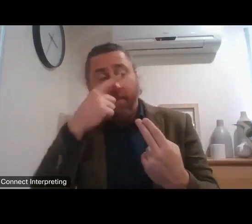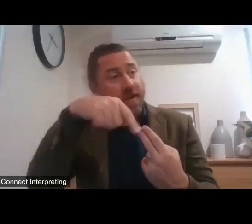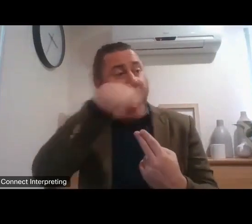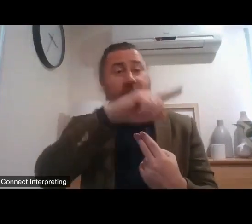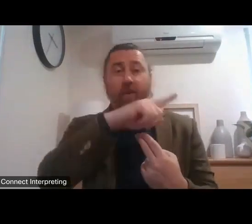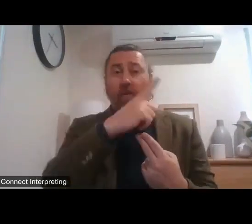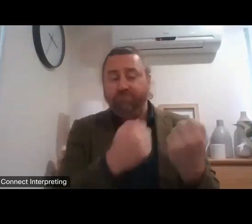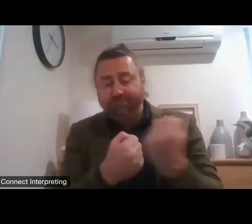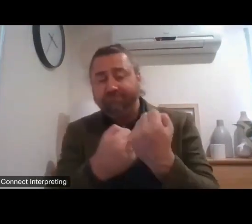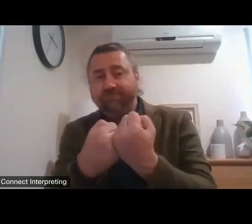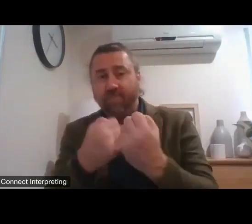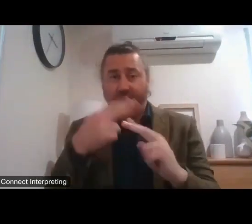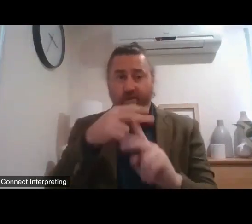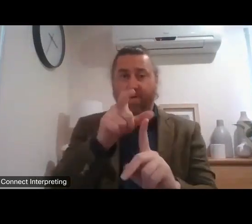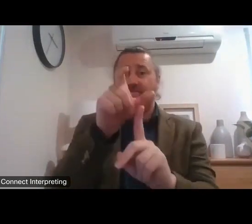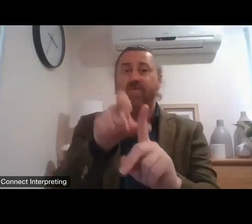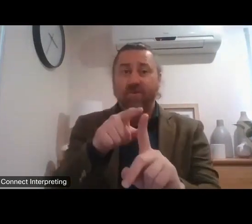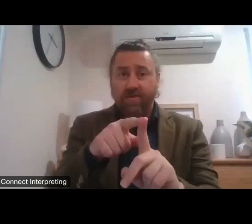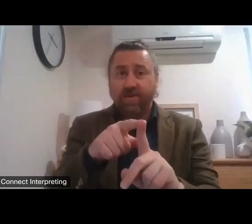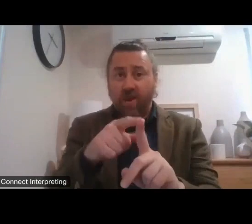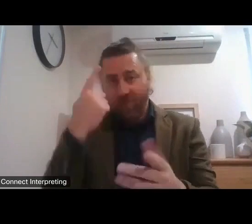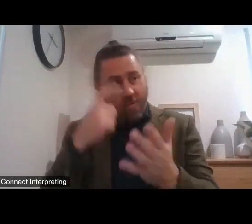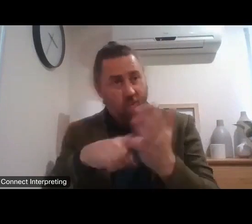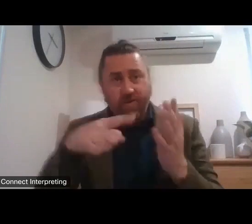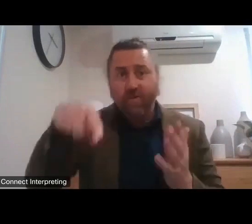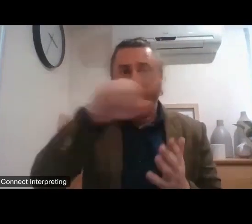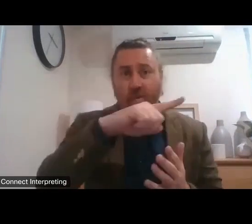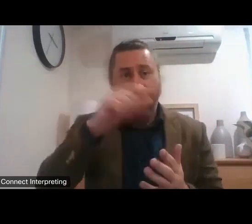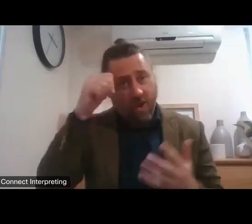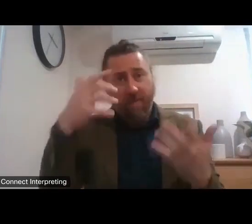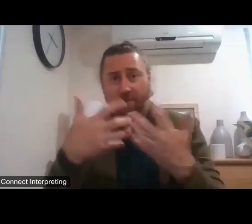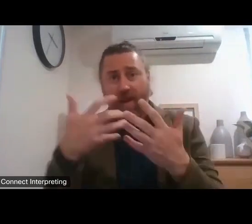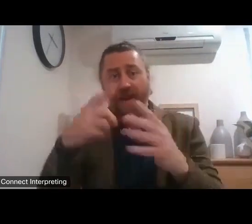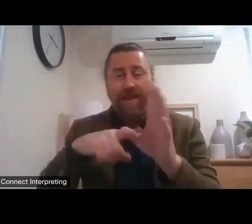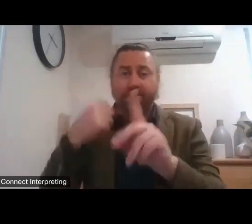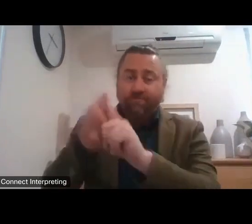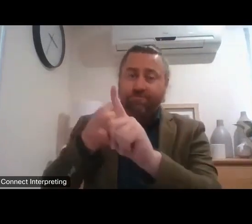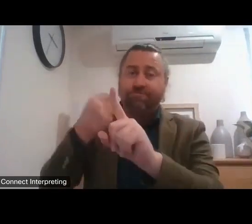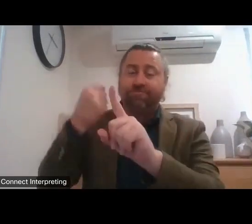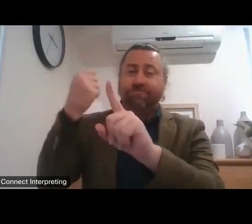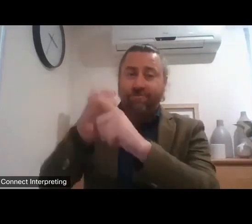have worked really, really hard over very many years and decades